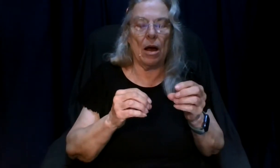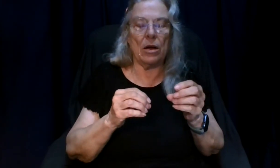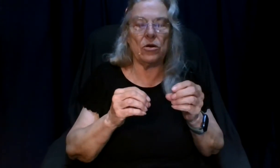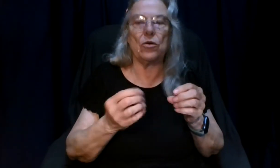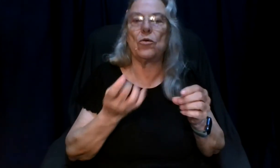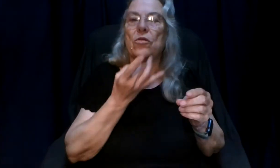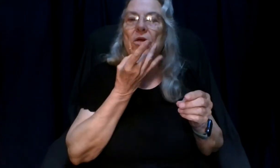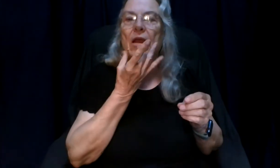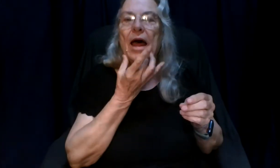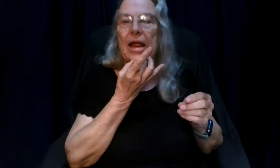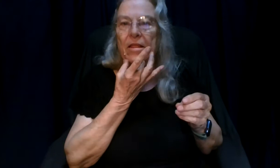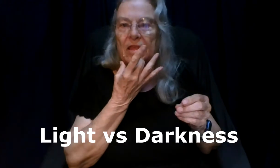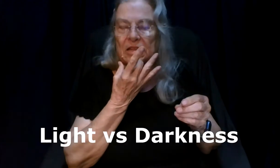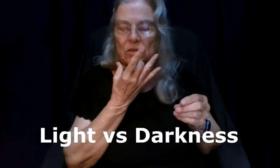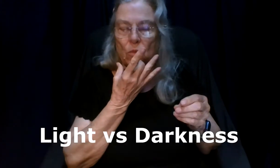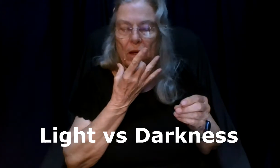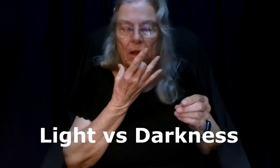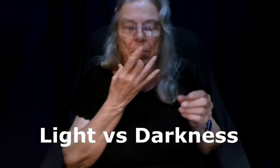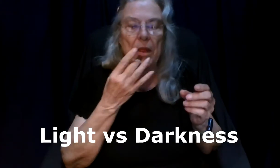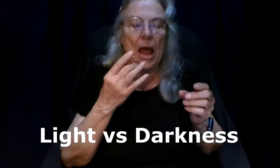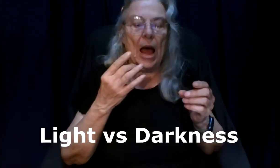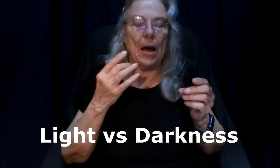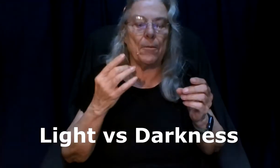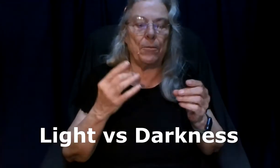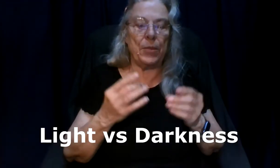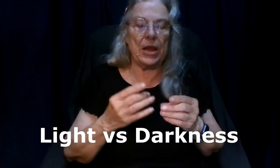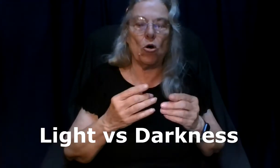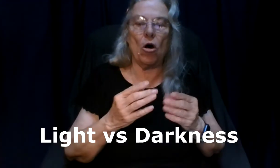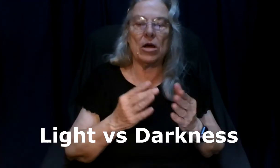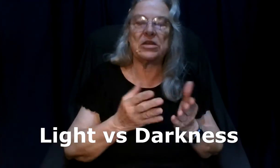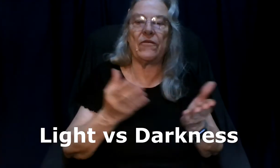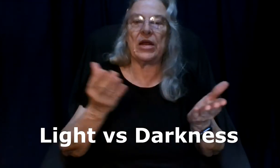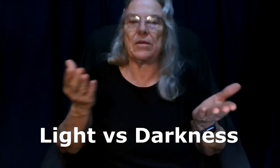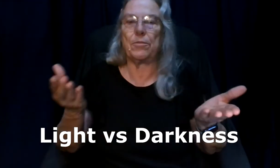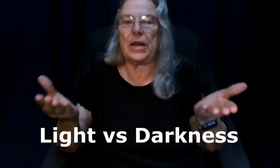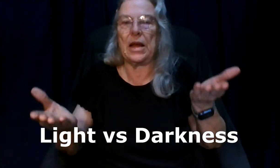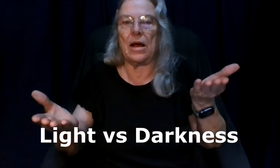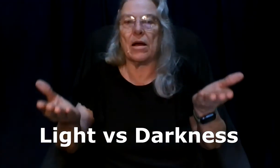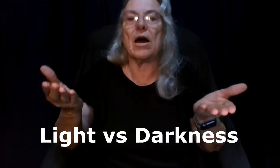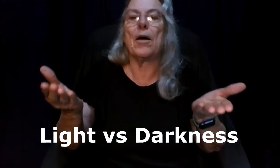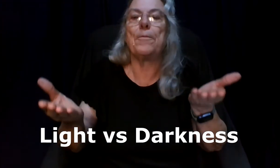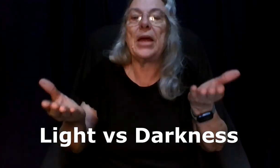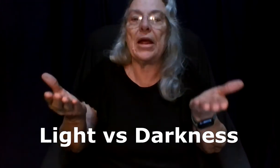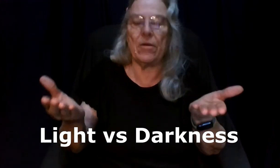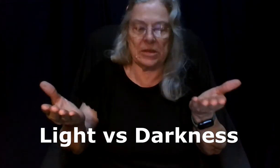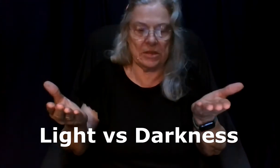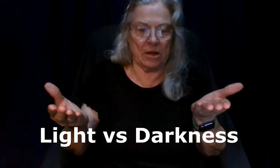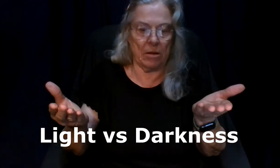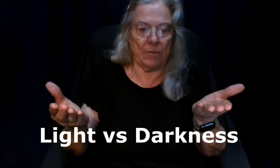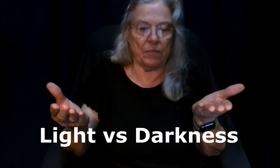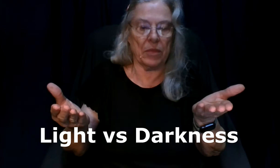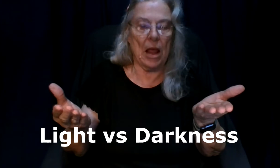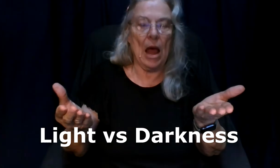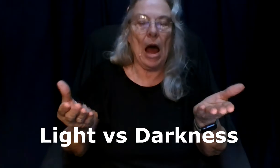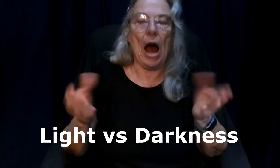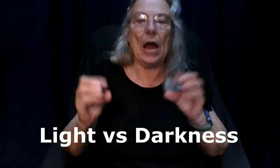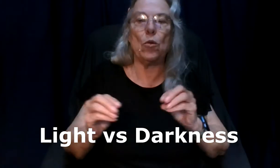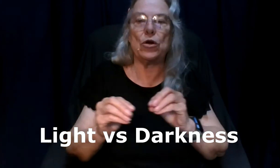do the light this way because of it being a comparison I would do